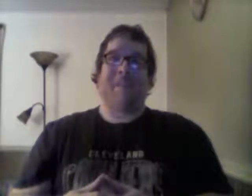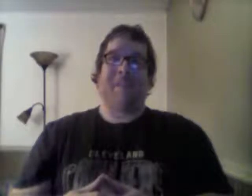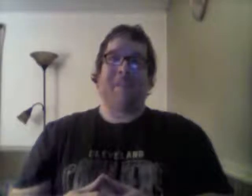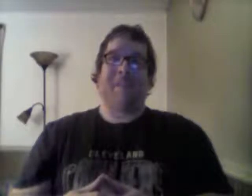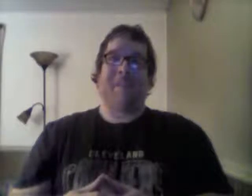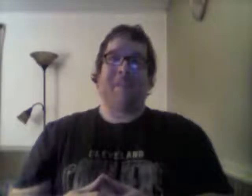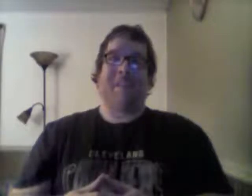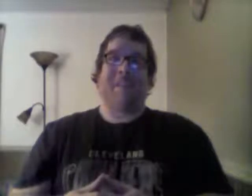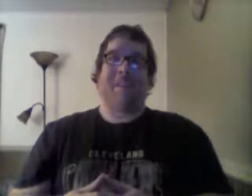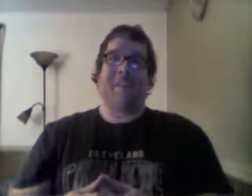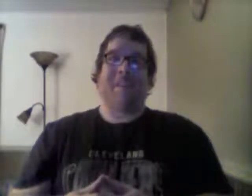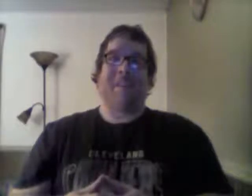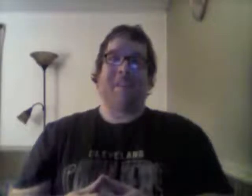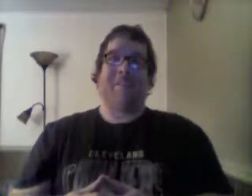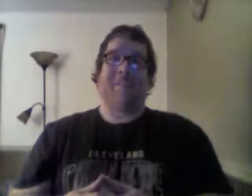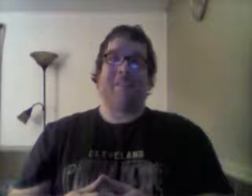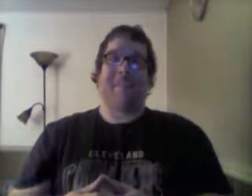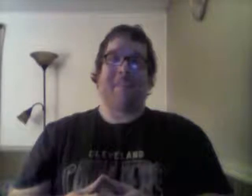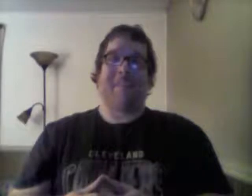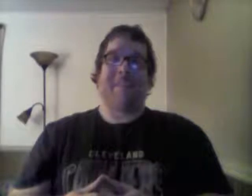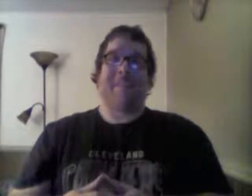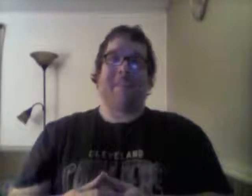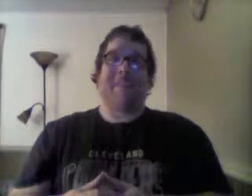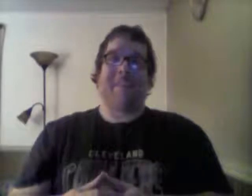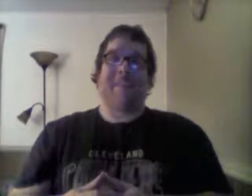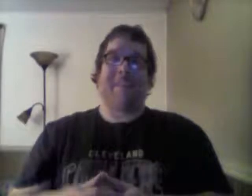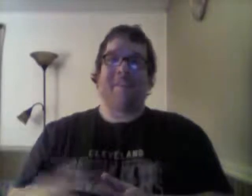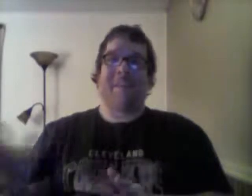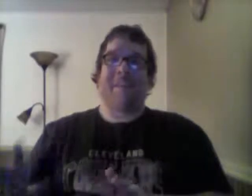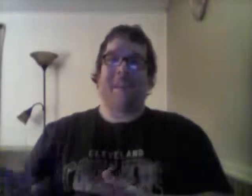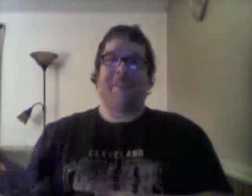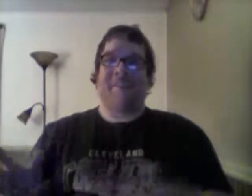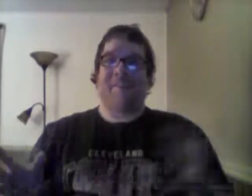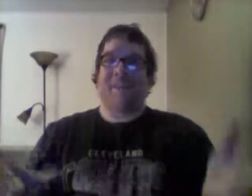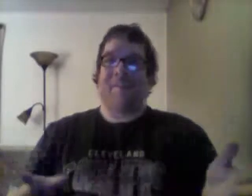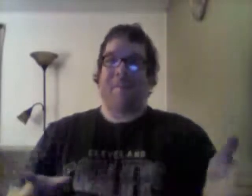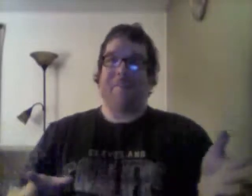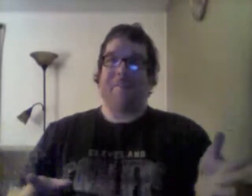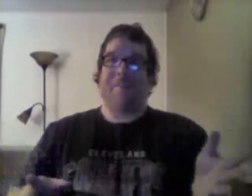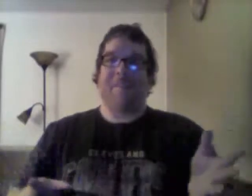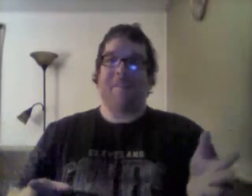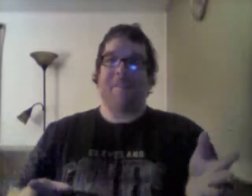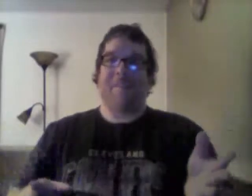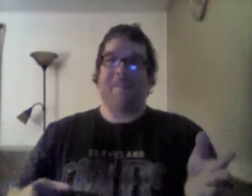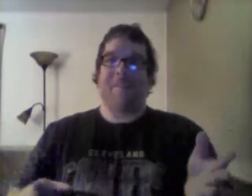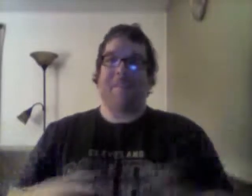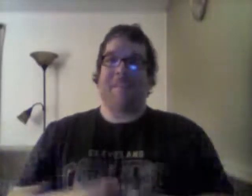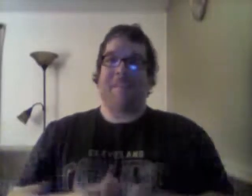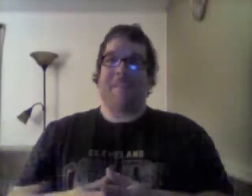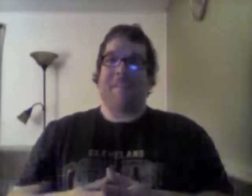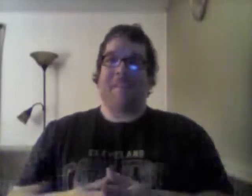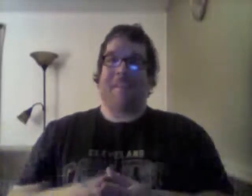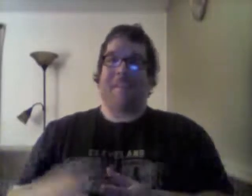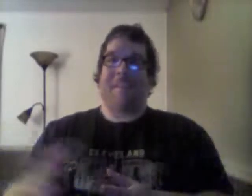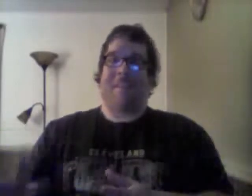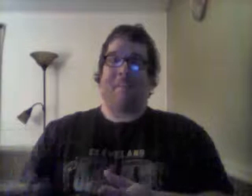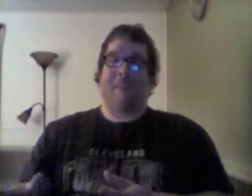And yeah, I overdid it. Including nine of them I had to watch on demand